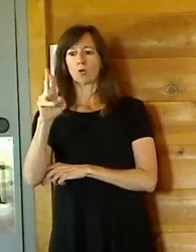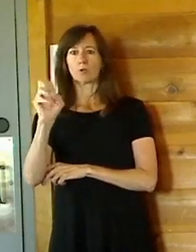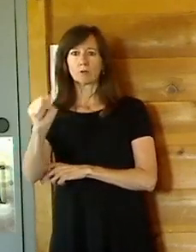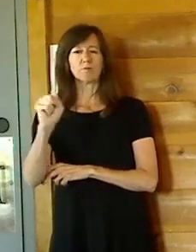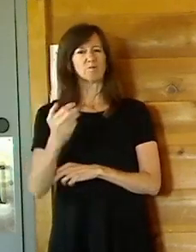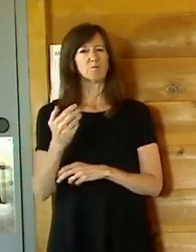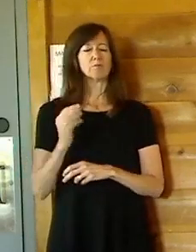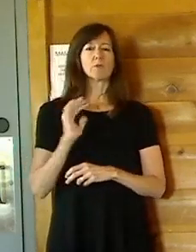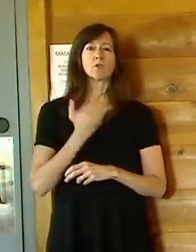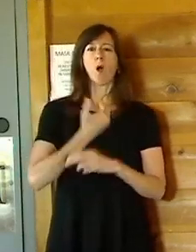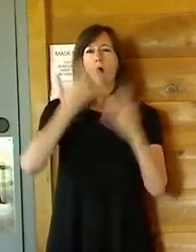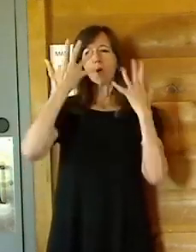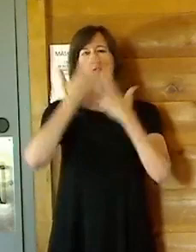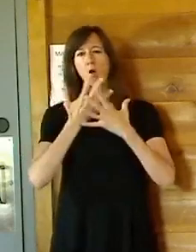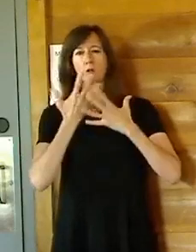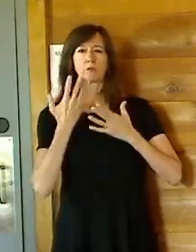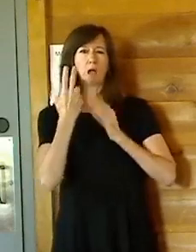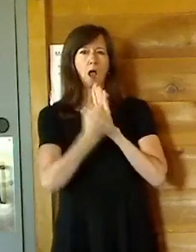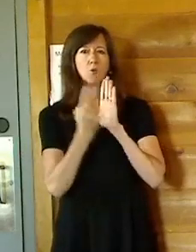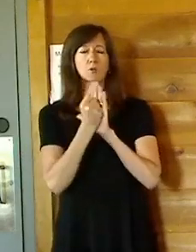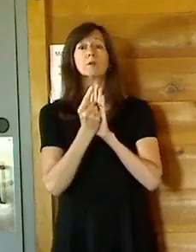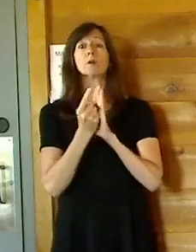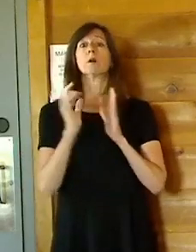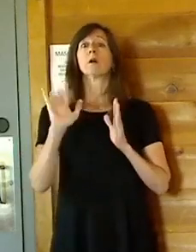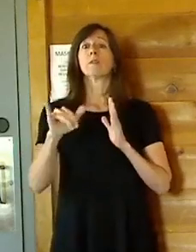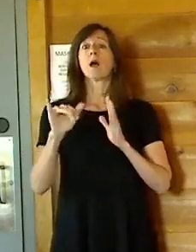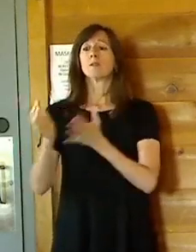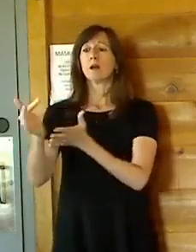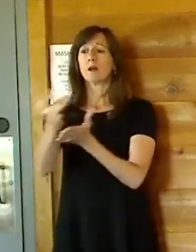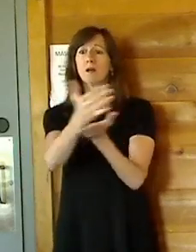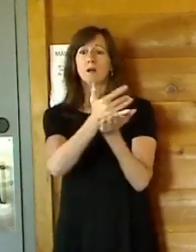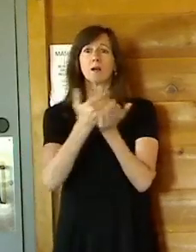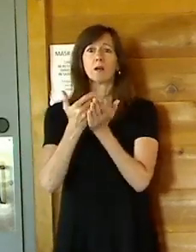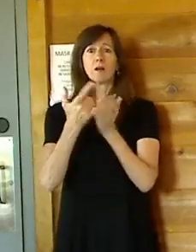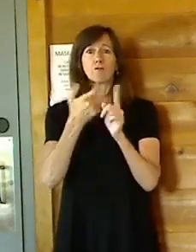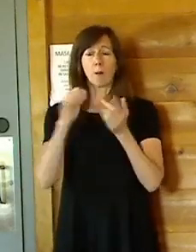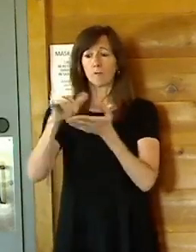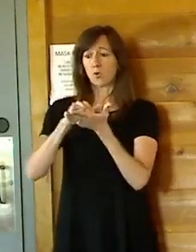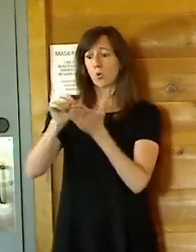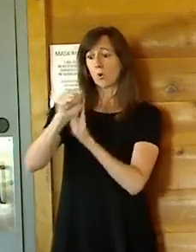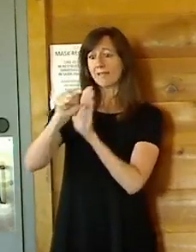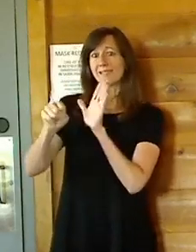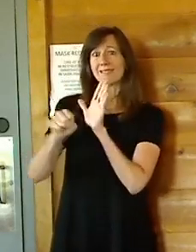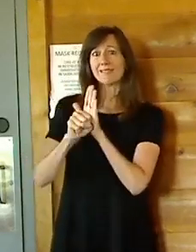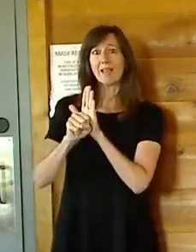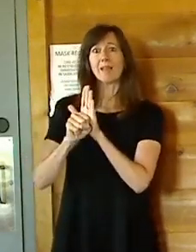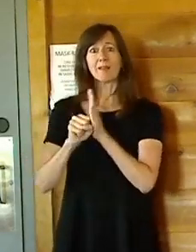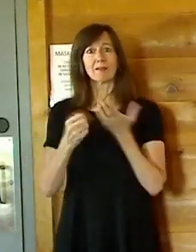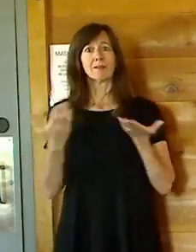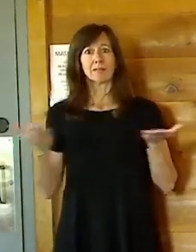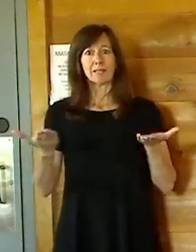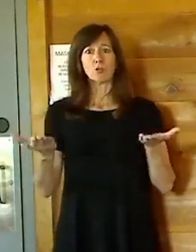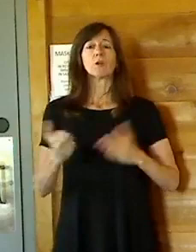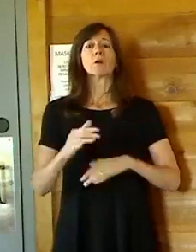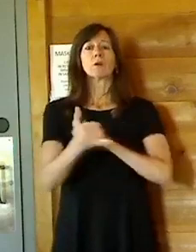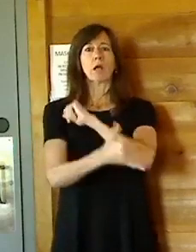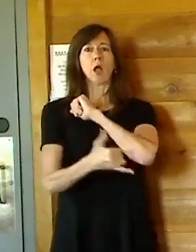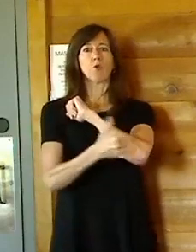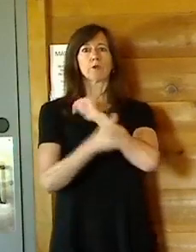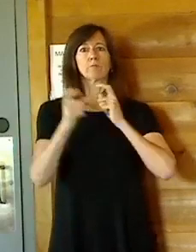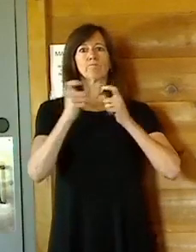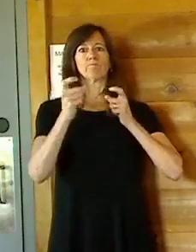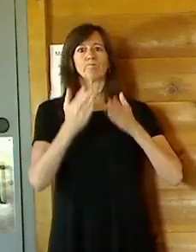the COVID-19 pandemic. County governments across the country and across the state of New York, of course, on the front line of that response.